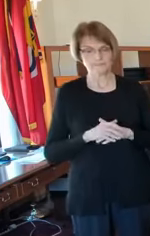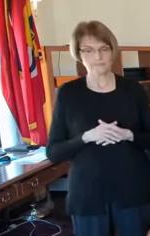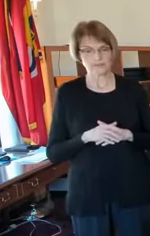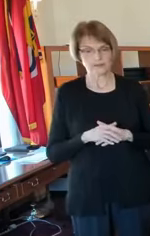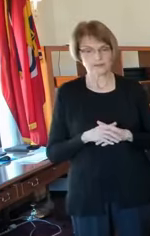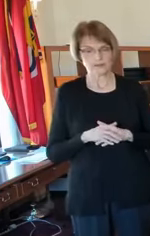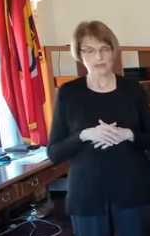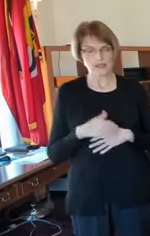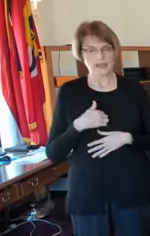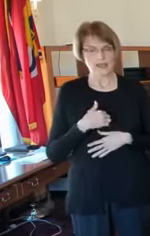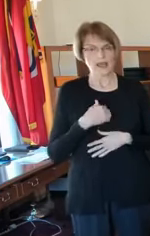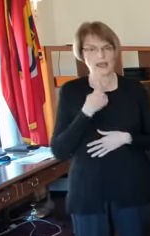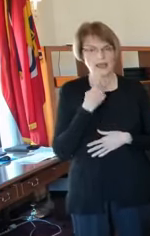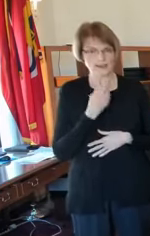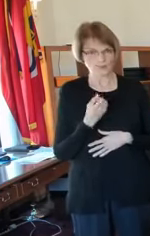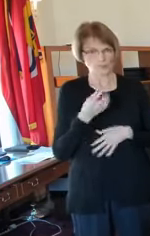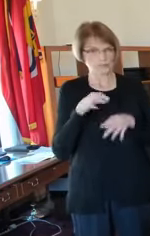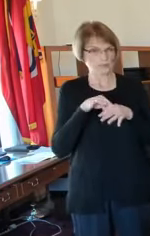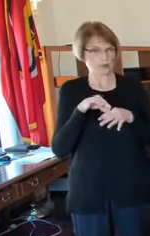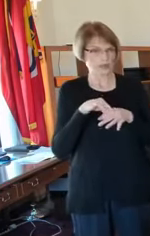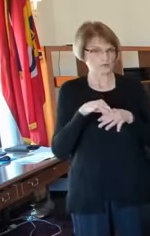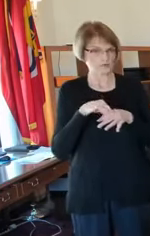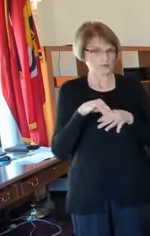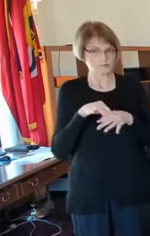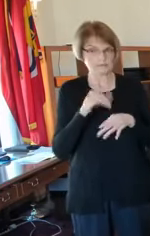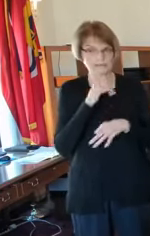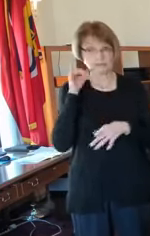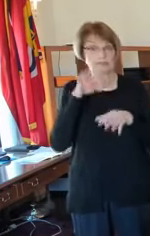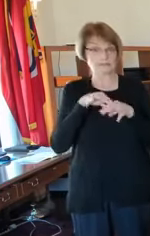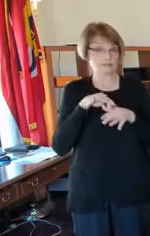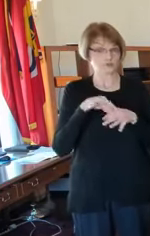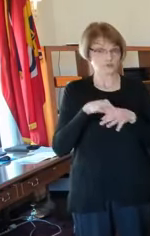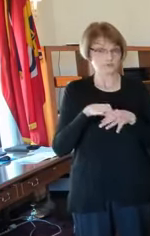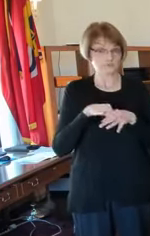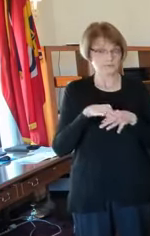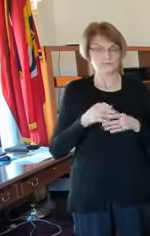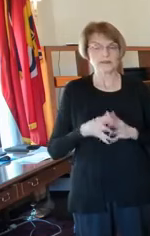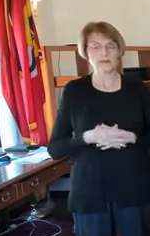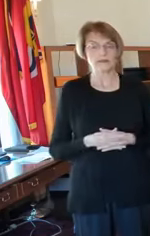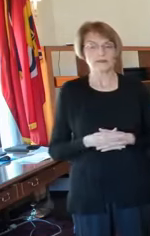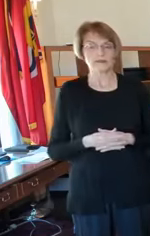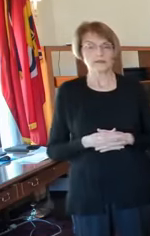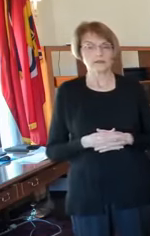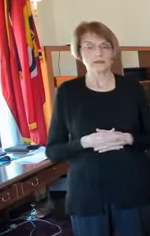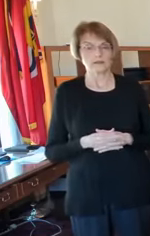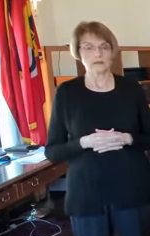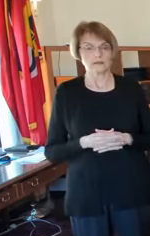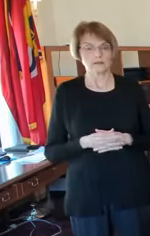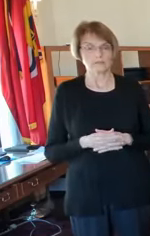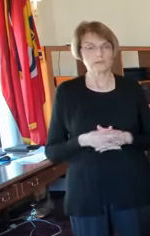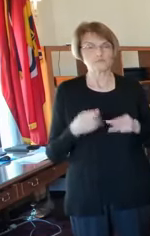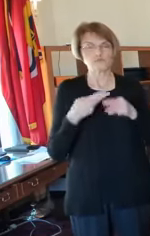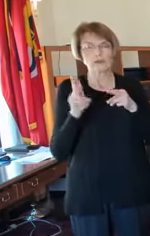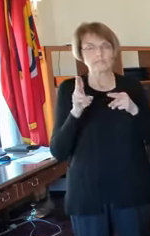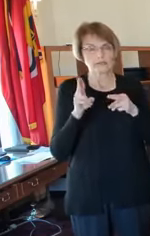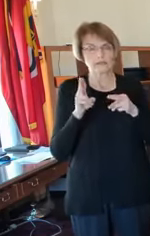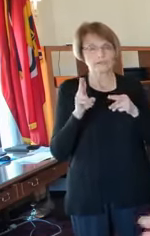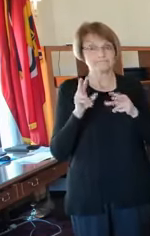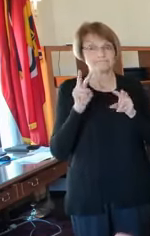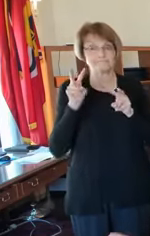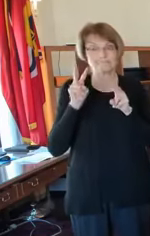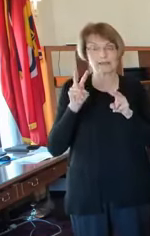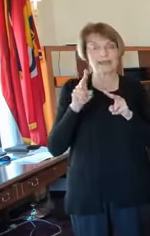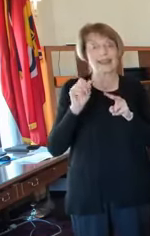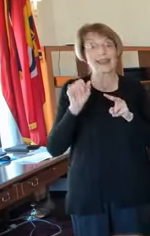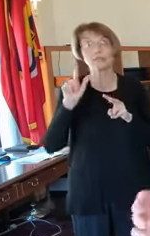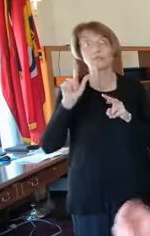You know, I mentioned the election yesterday's election, but just very briefly looking forward to the